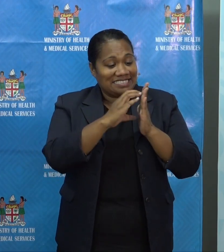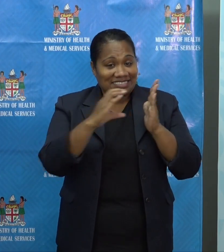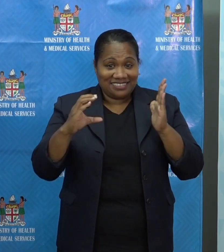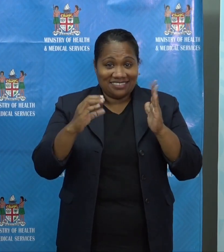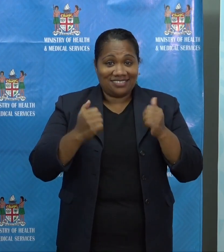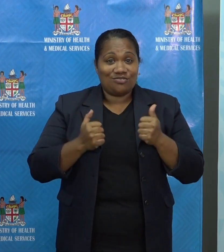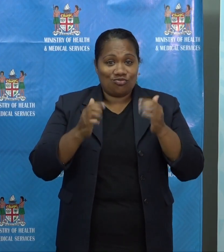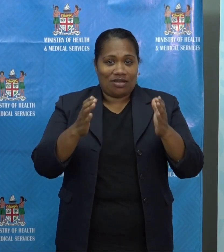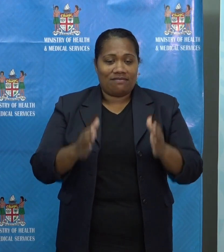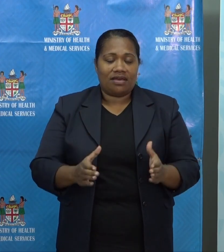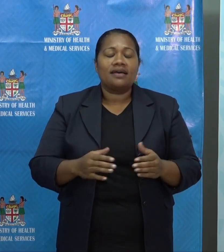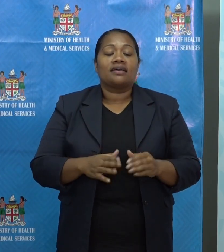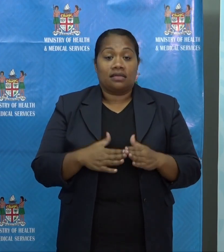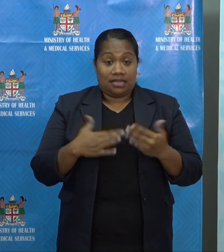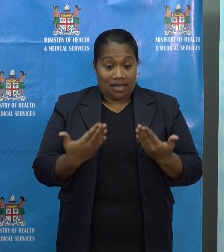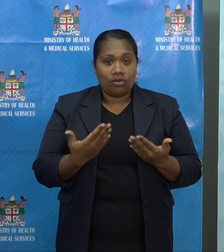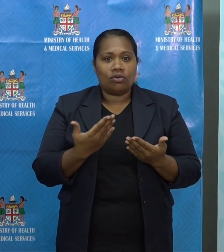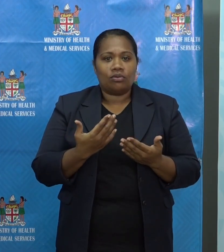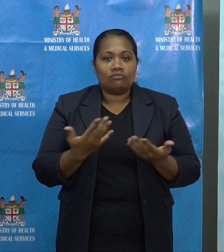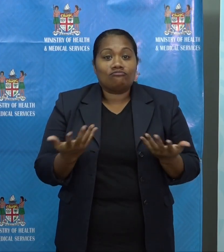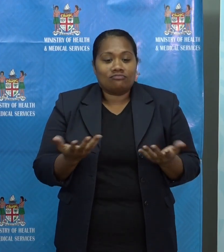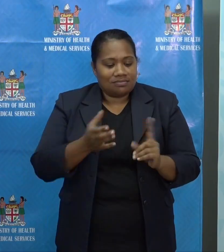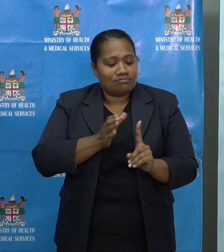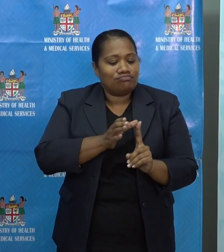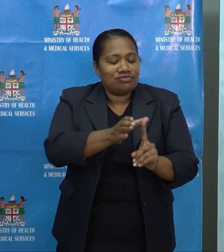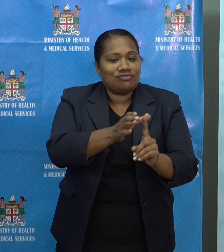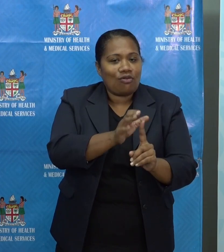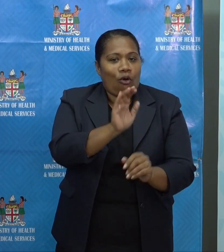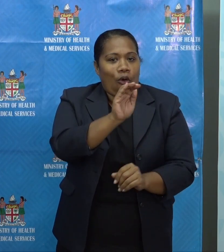He is currently quarantined at home and will be tested.